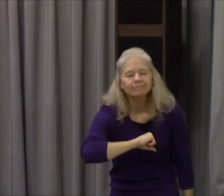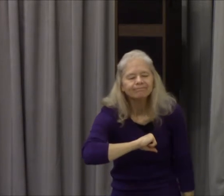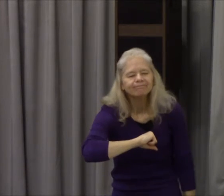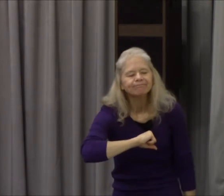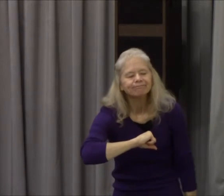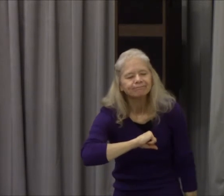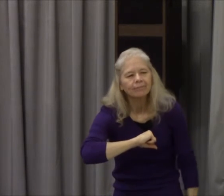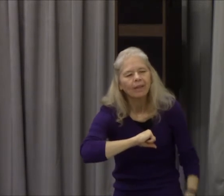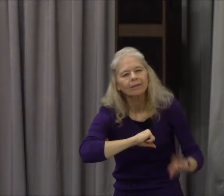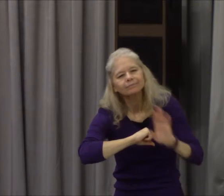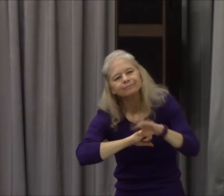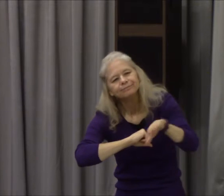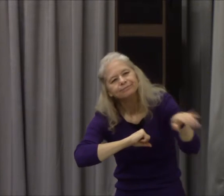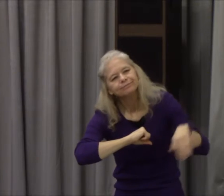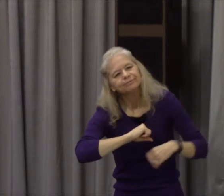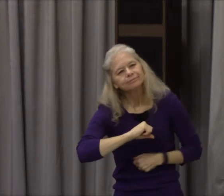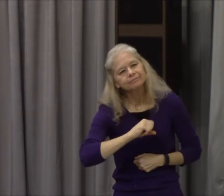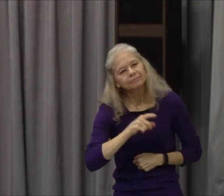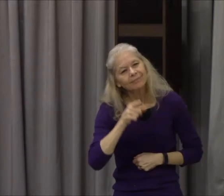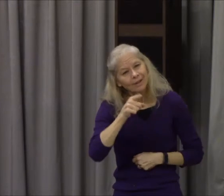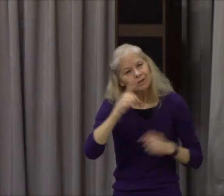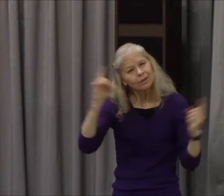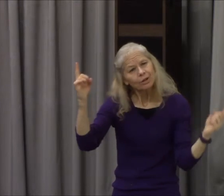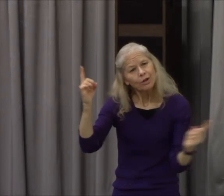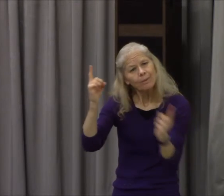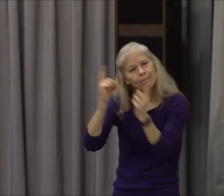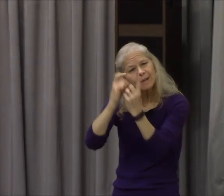did you meet God in the word today I